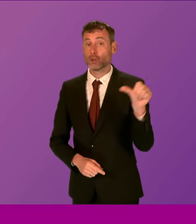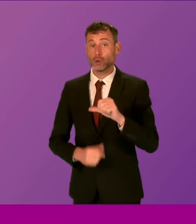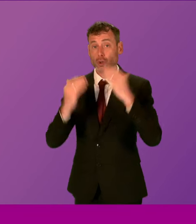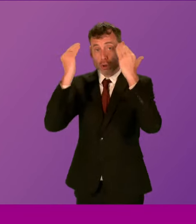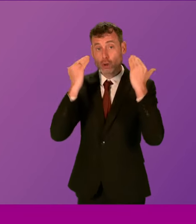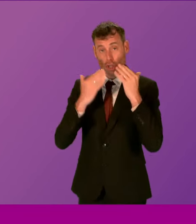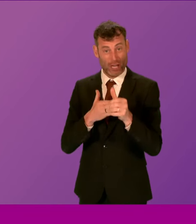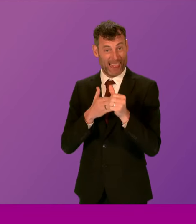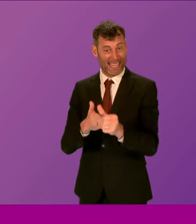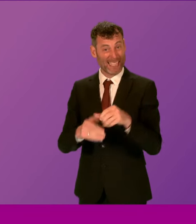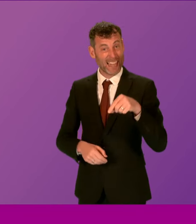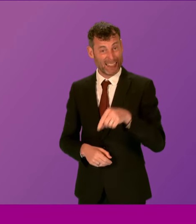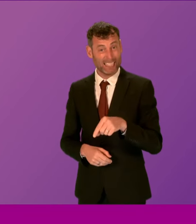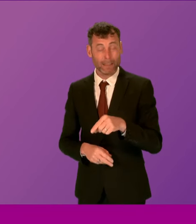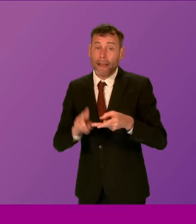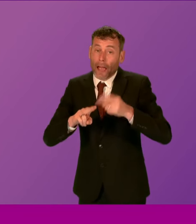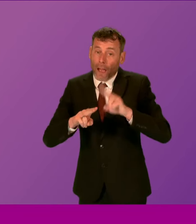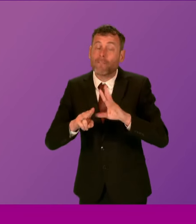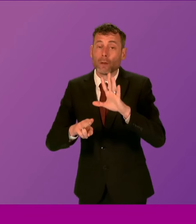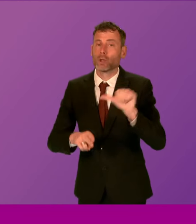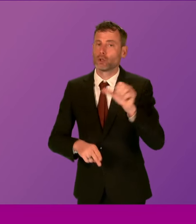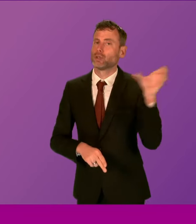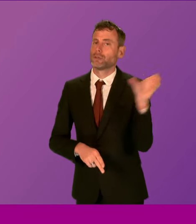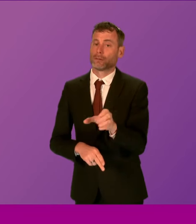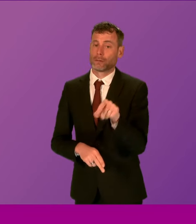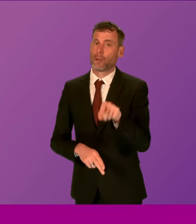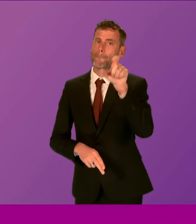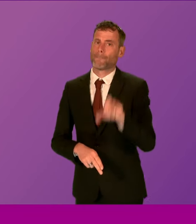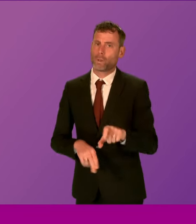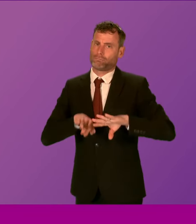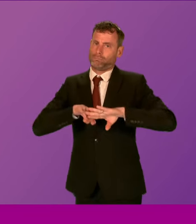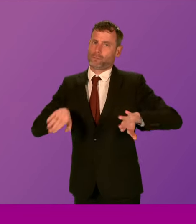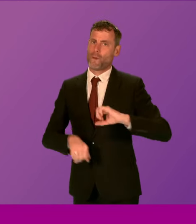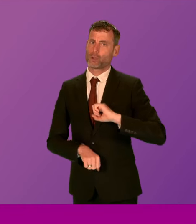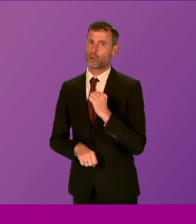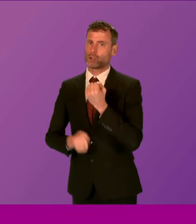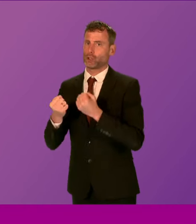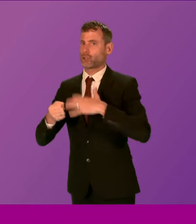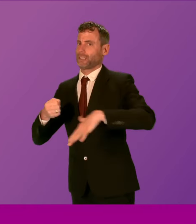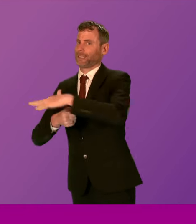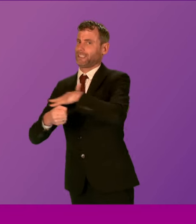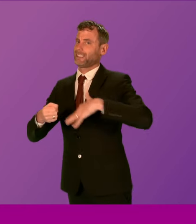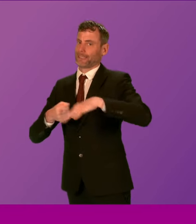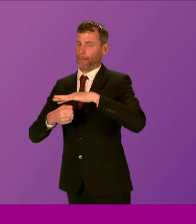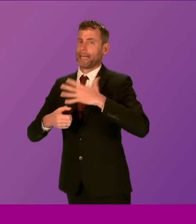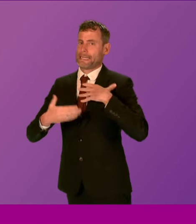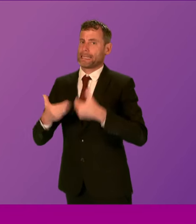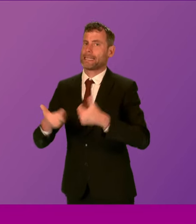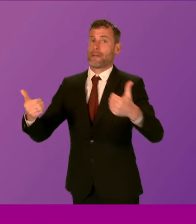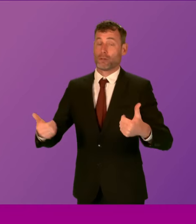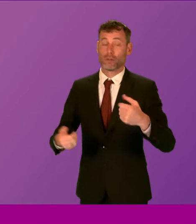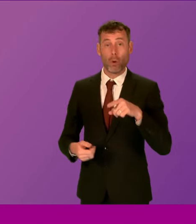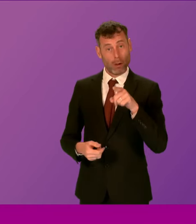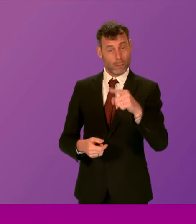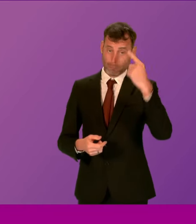Scotland. So I don't remove that option from the table. very firmly on the table, very firmly a part of our consideration. But as I said to Douglas